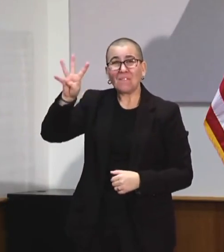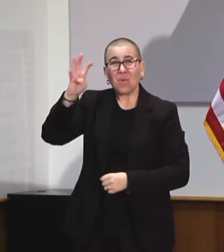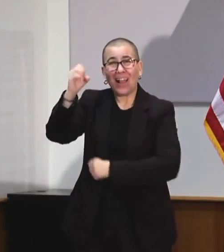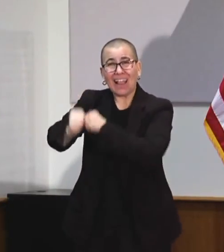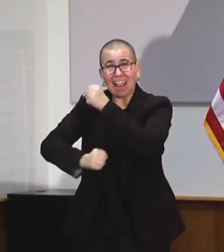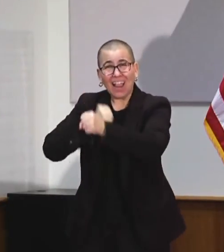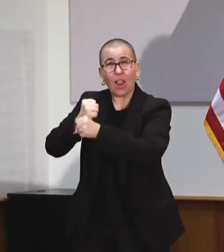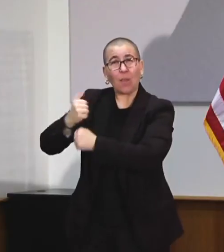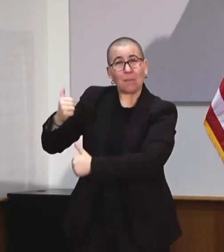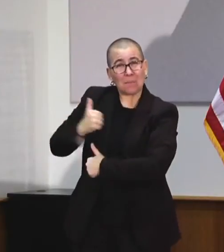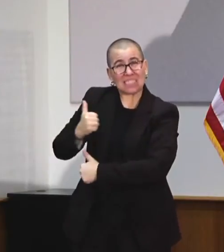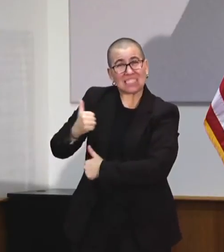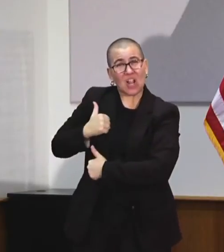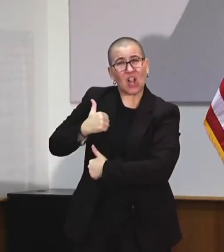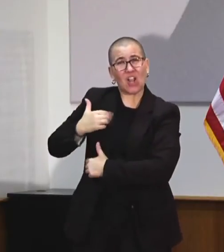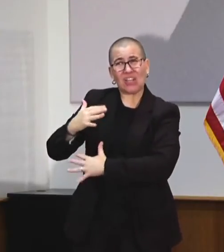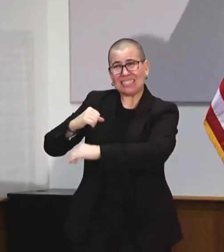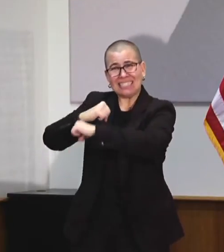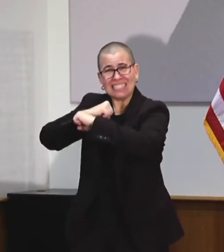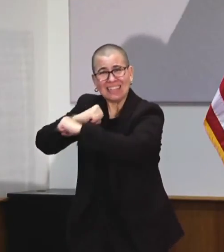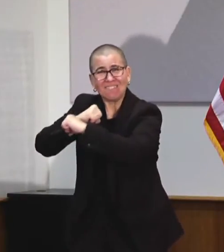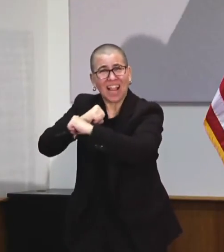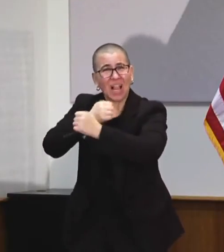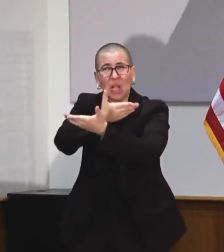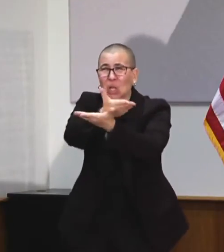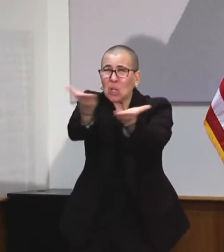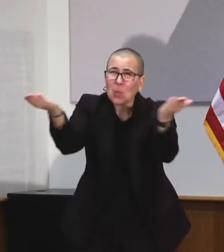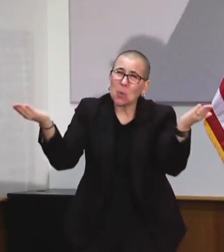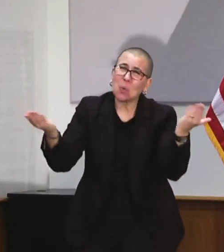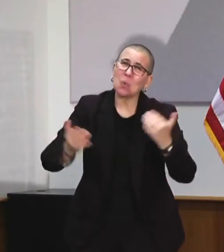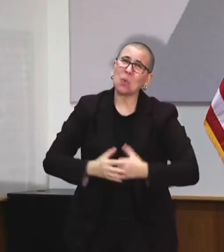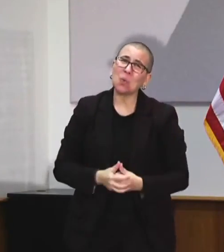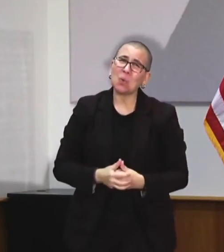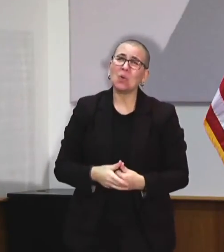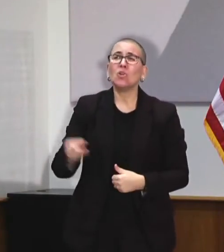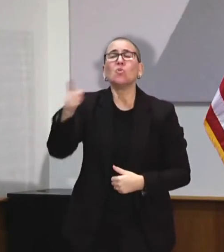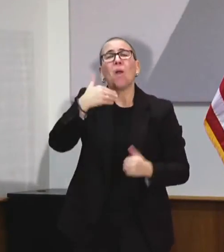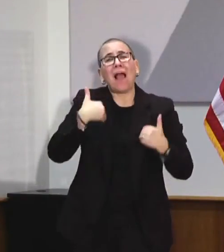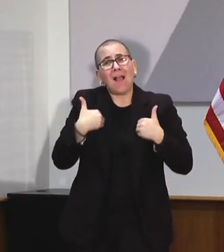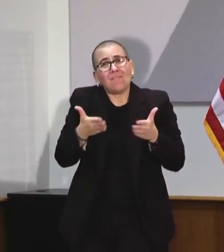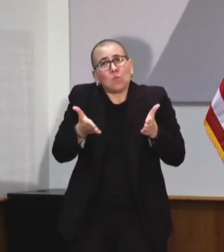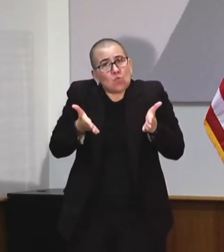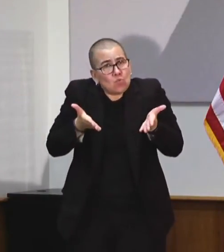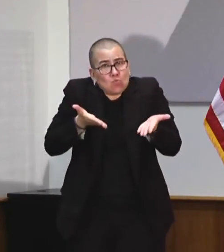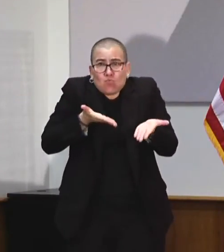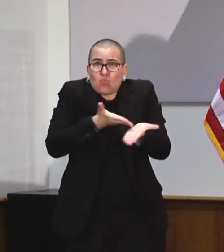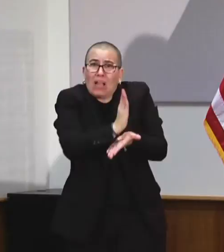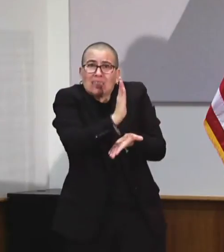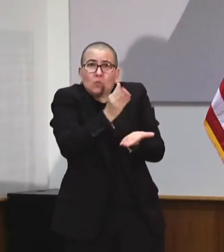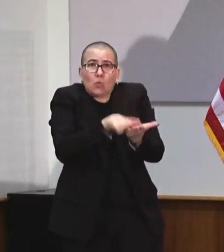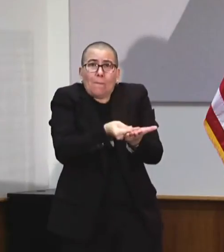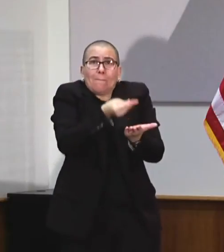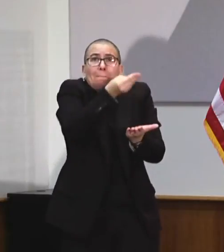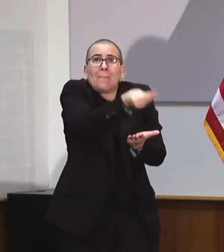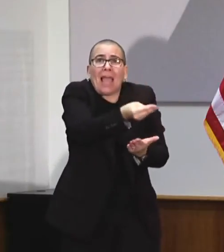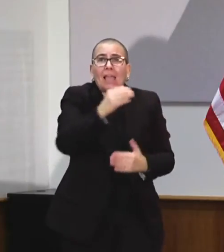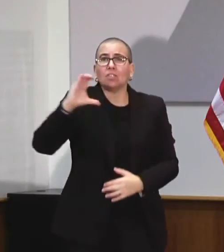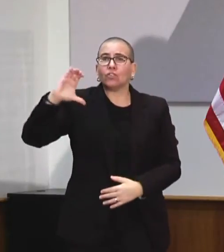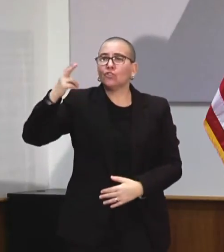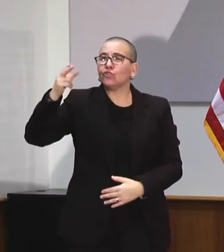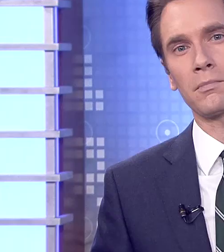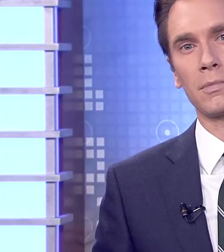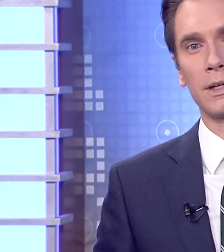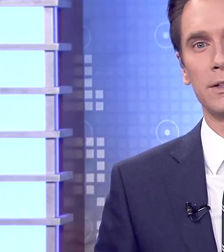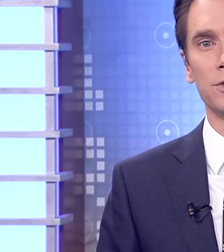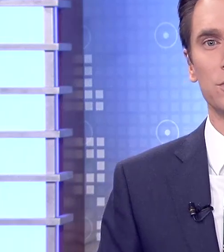Doesn't mean you should be doing it. You have the right to own a chainsaw, but you shouldn't take a running chainsaw into McDonald's just to prove that you have the freedom to do so.